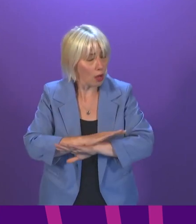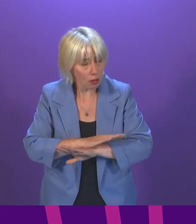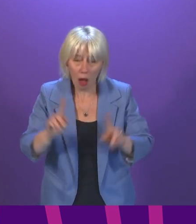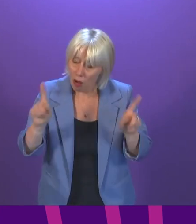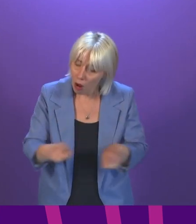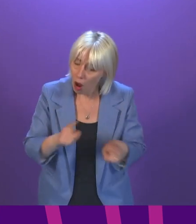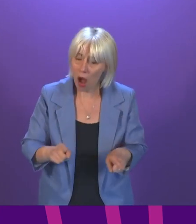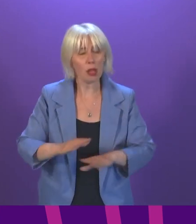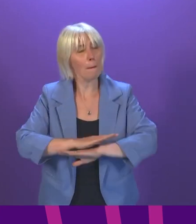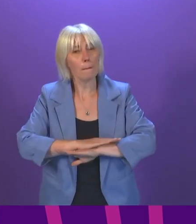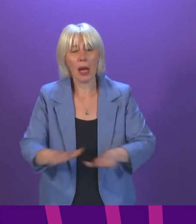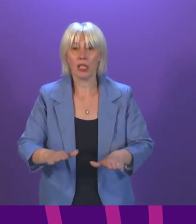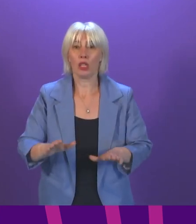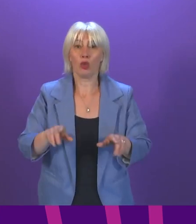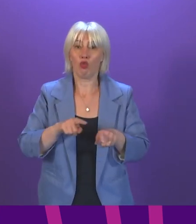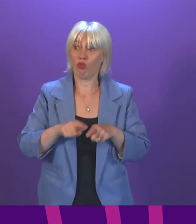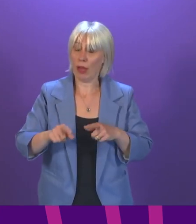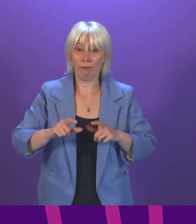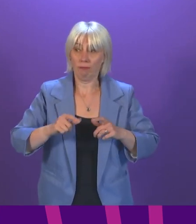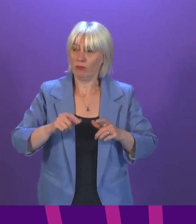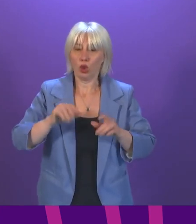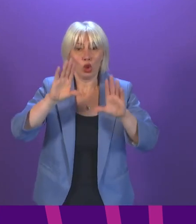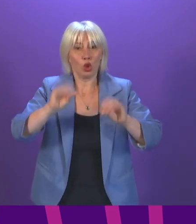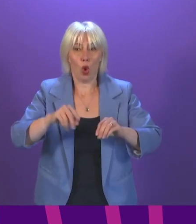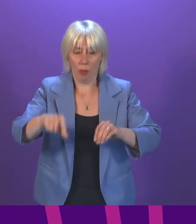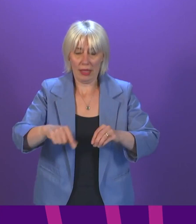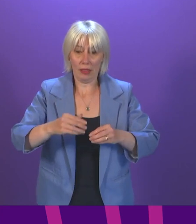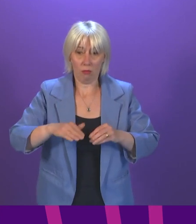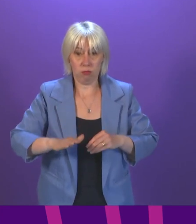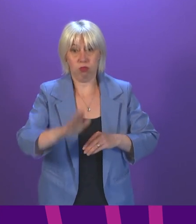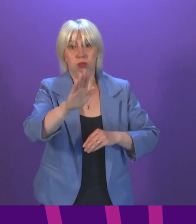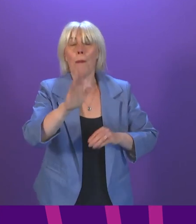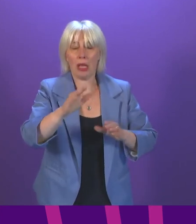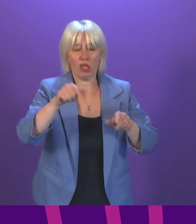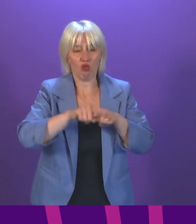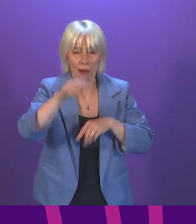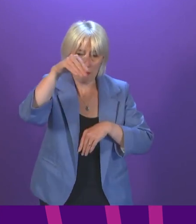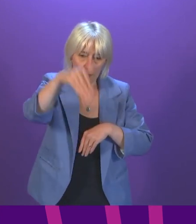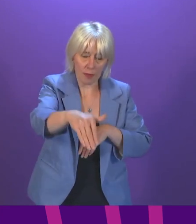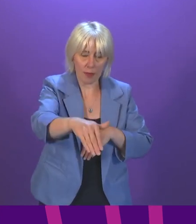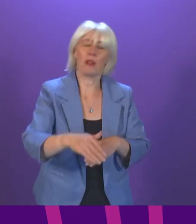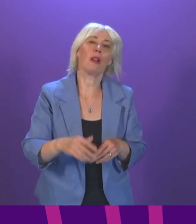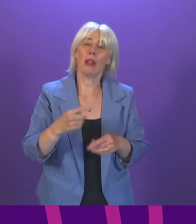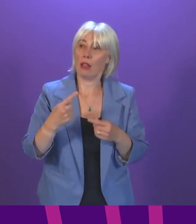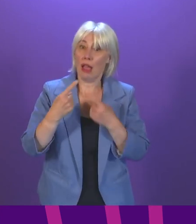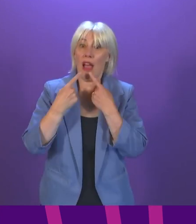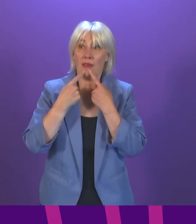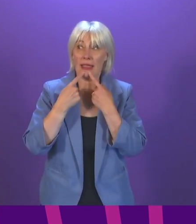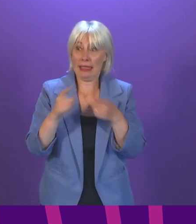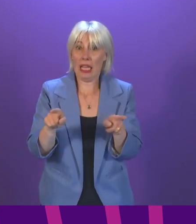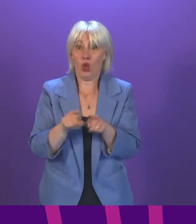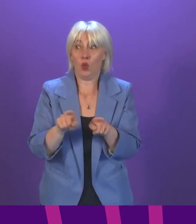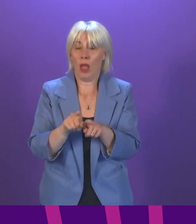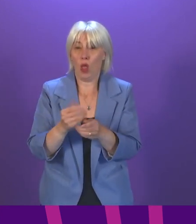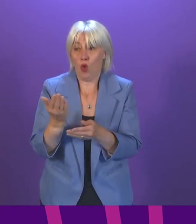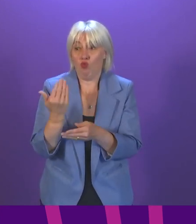let up in our efforts to stem this current wave of cases. We continue to hope, and indeed, as I have just been outlining, recent data